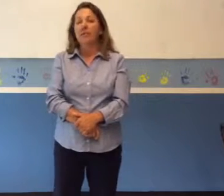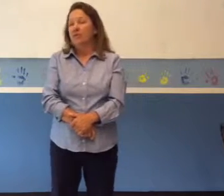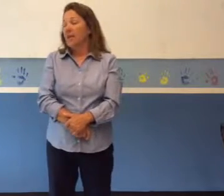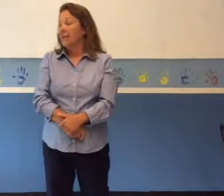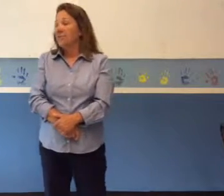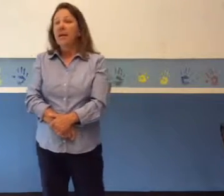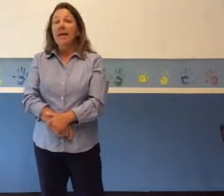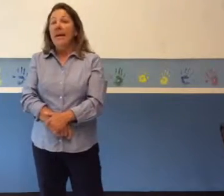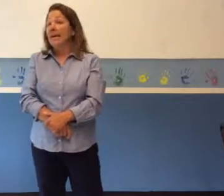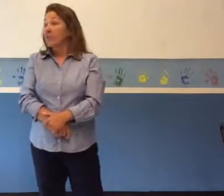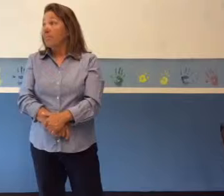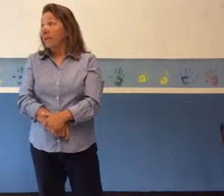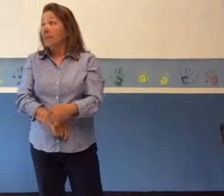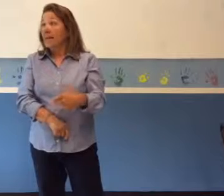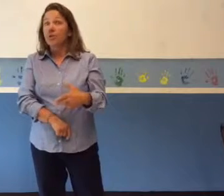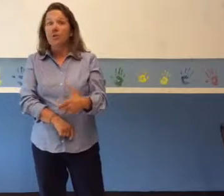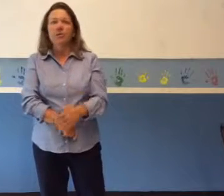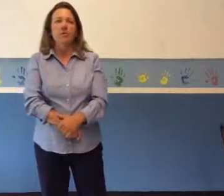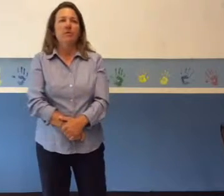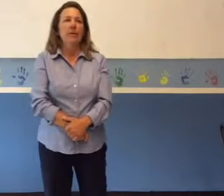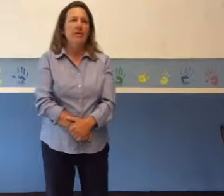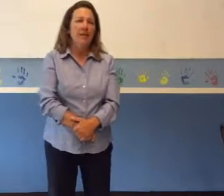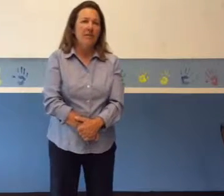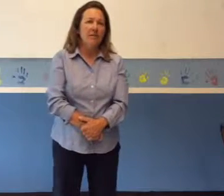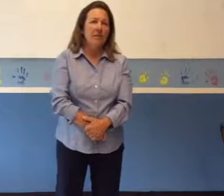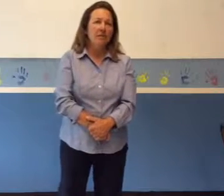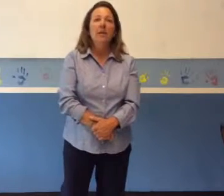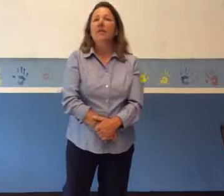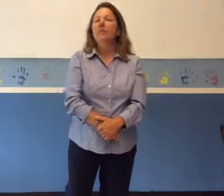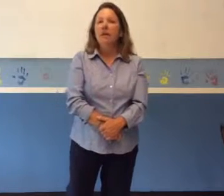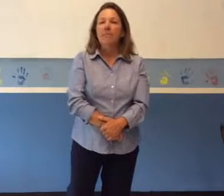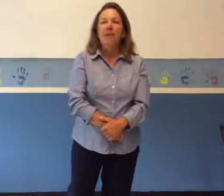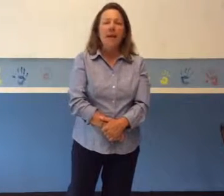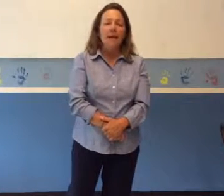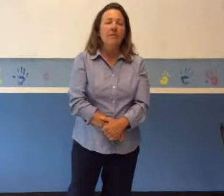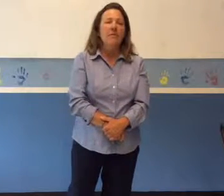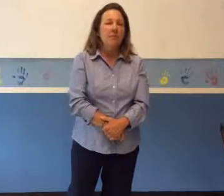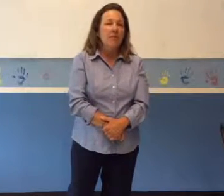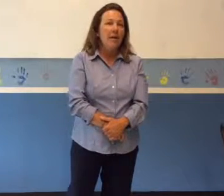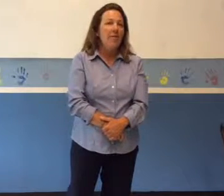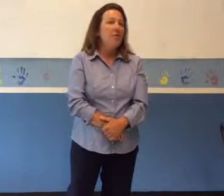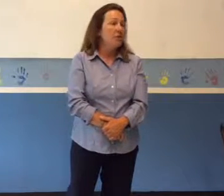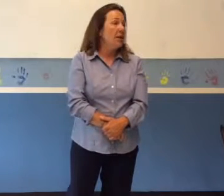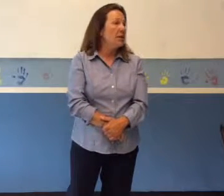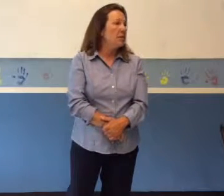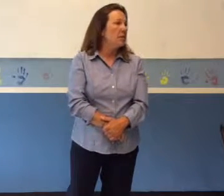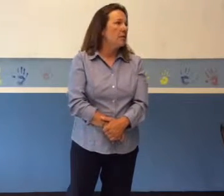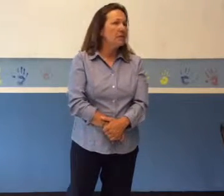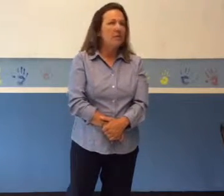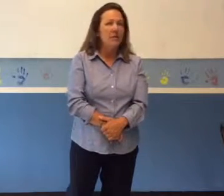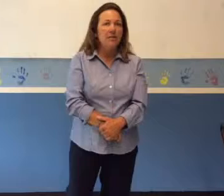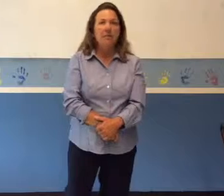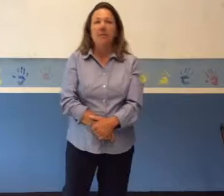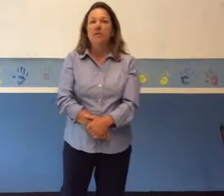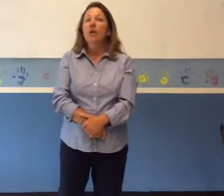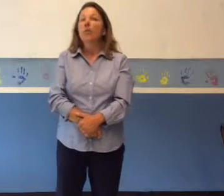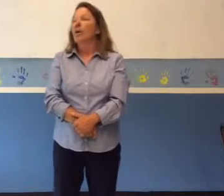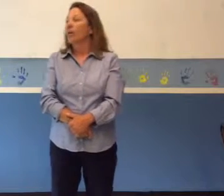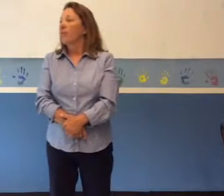their state's expectations on standardized tests, something has to be done to change the current statistics. We owe